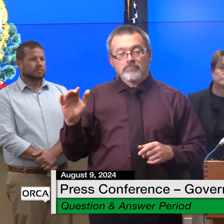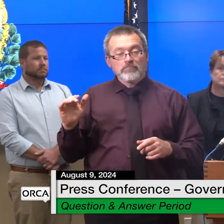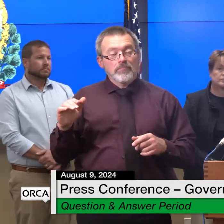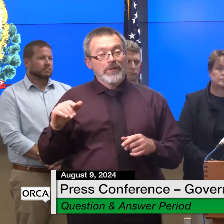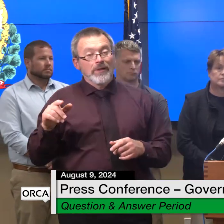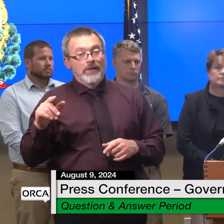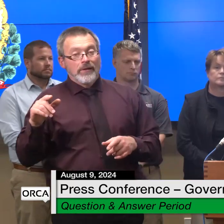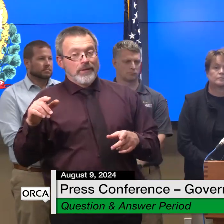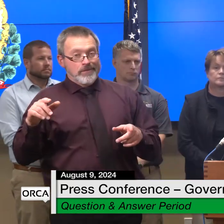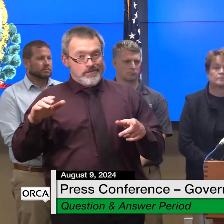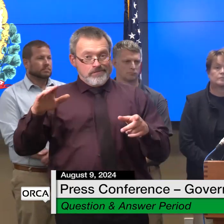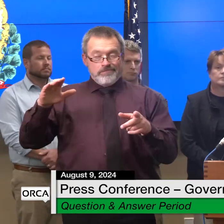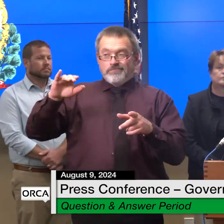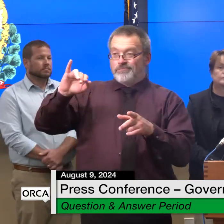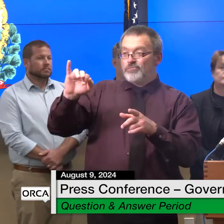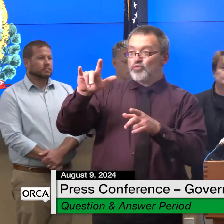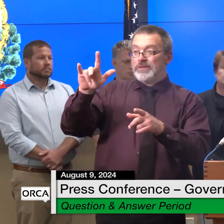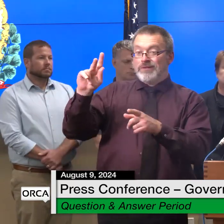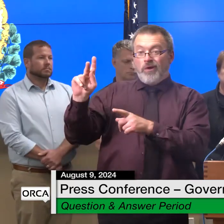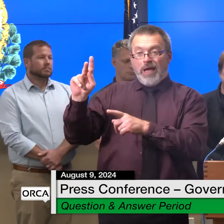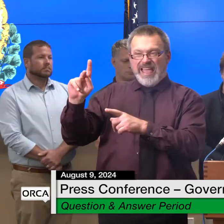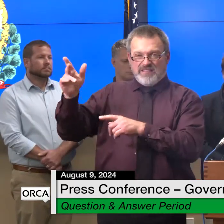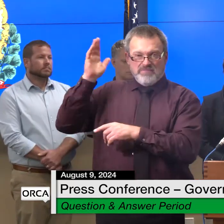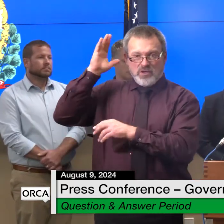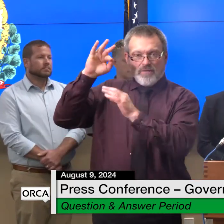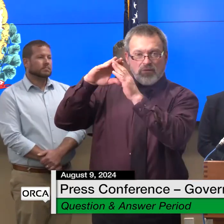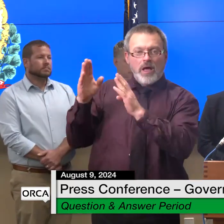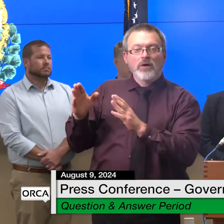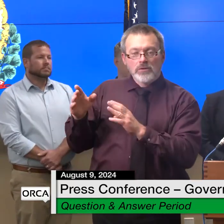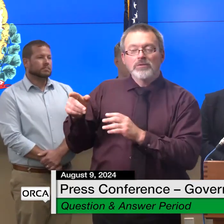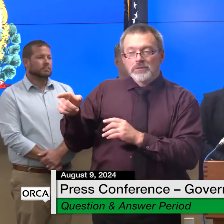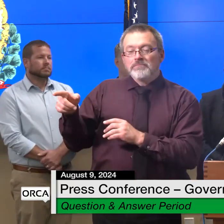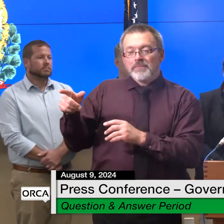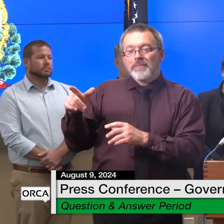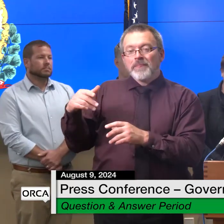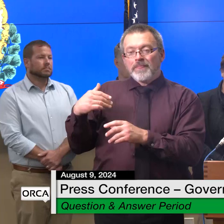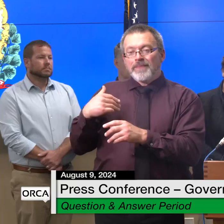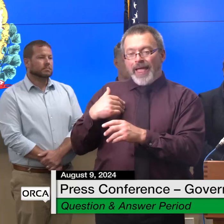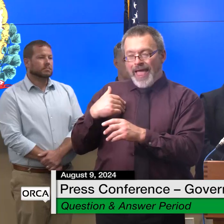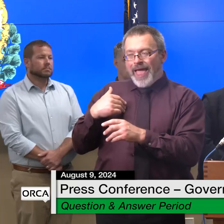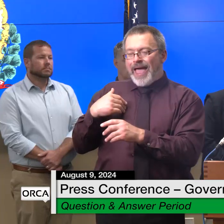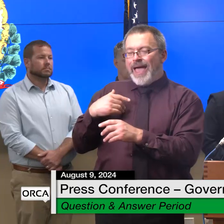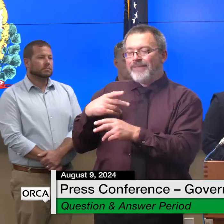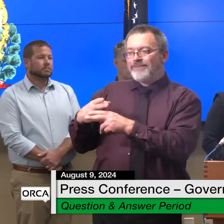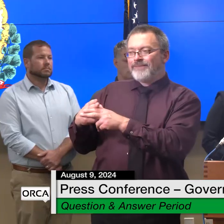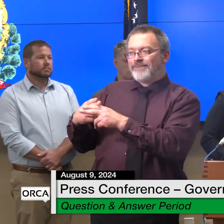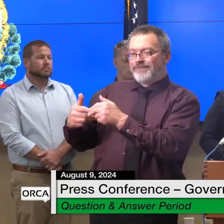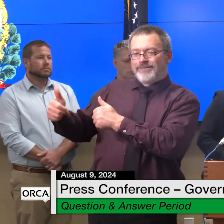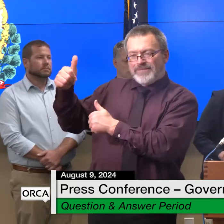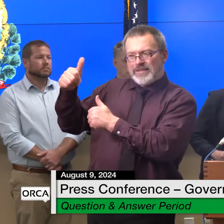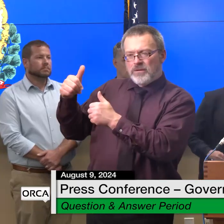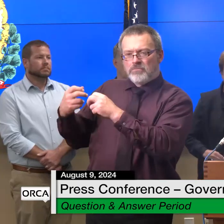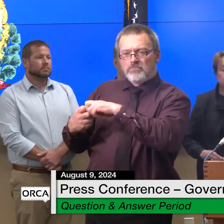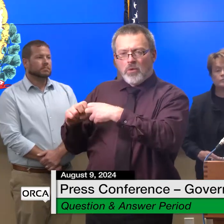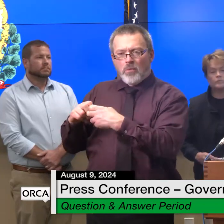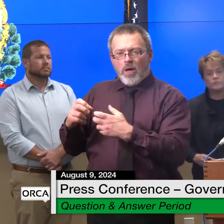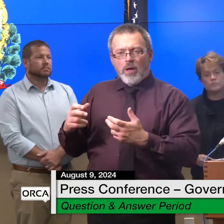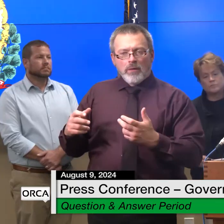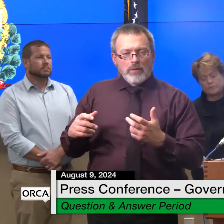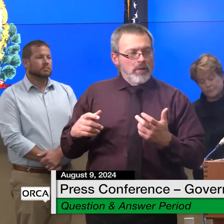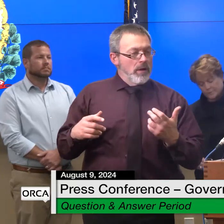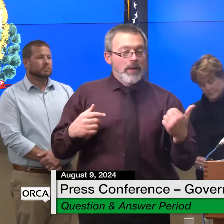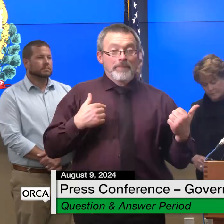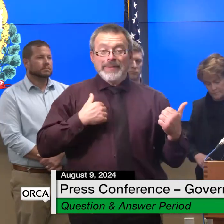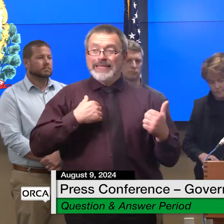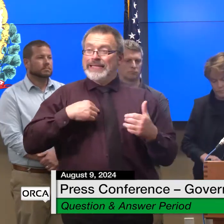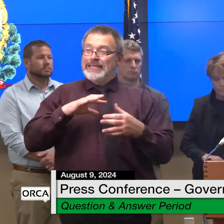her and the uh oh actually her and the pro tem were going to address it when you say you can't say you're surprised what do you mean well because i knew that there